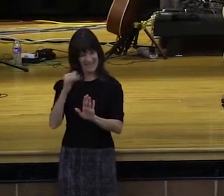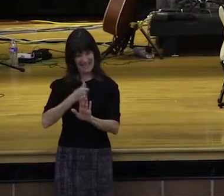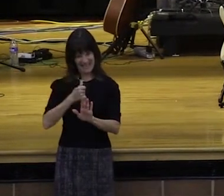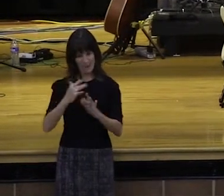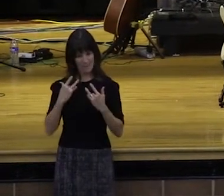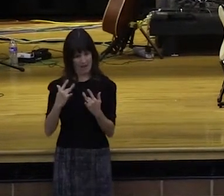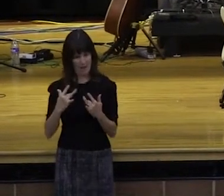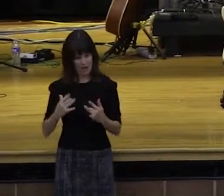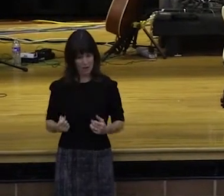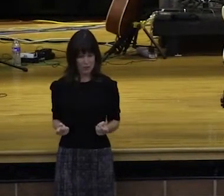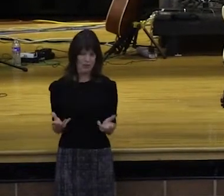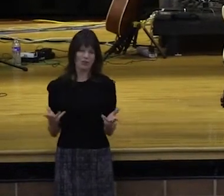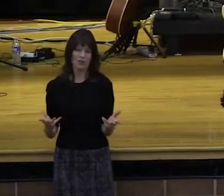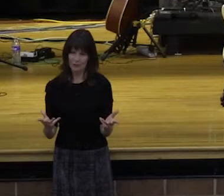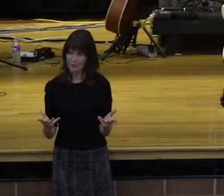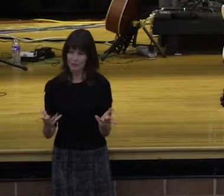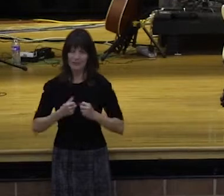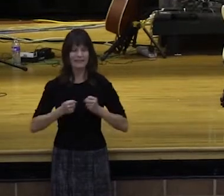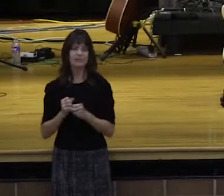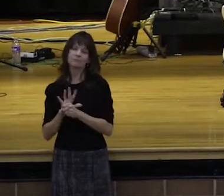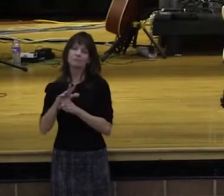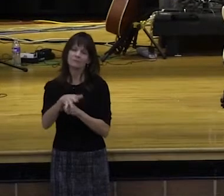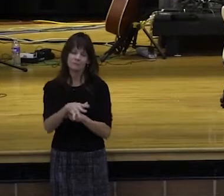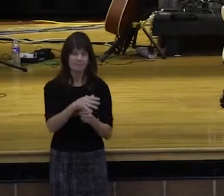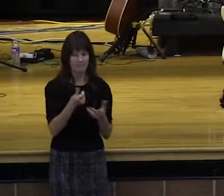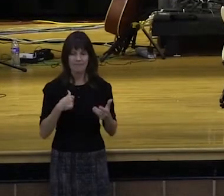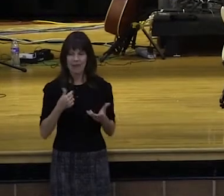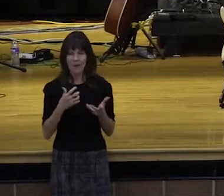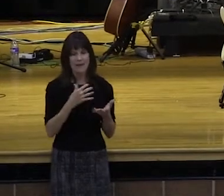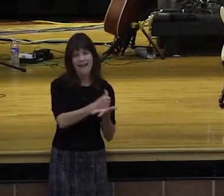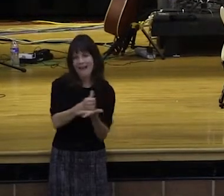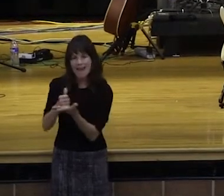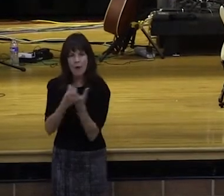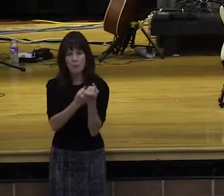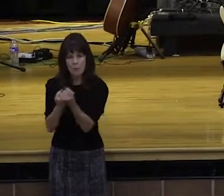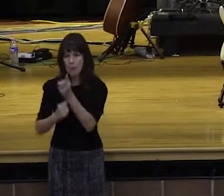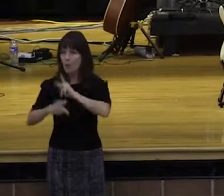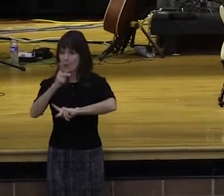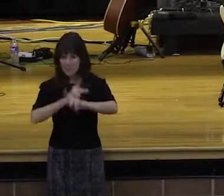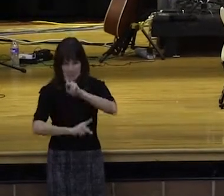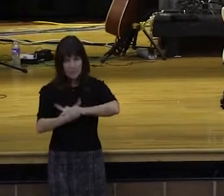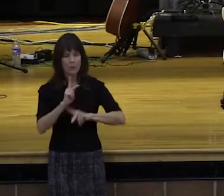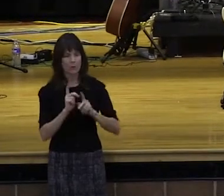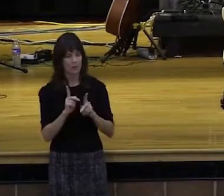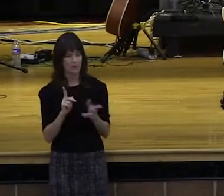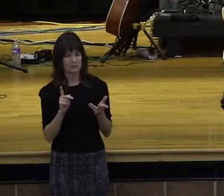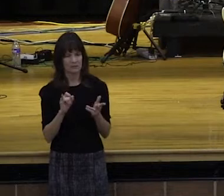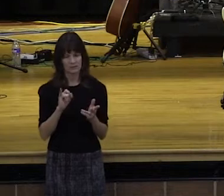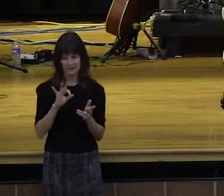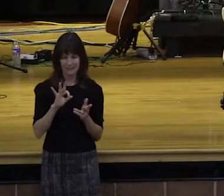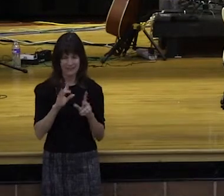the things that are the nature of God, but when the heart of the generosity flows into our money situations and our financial